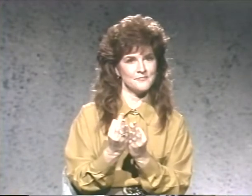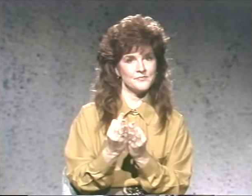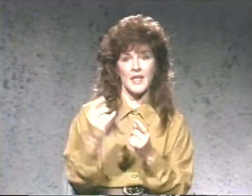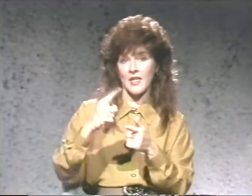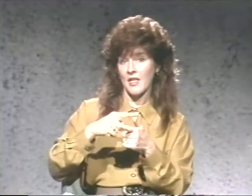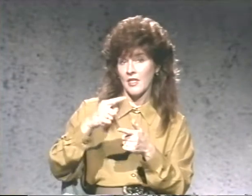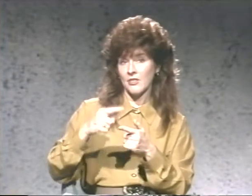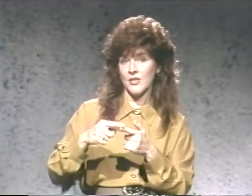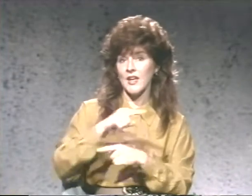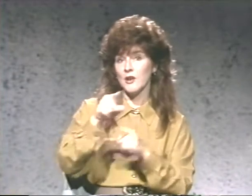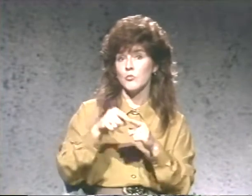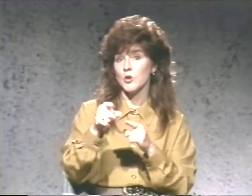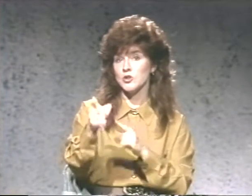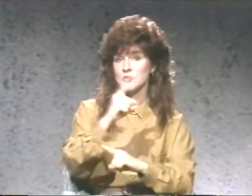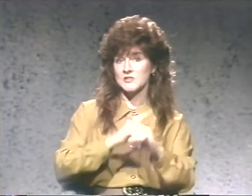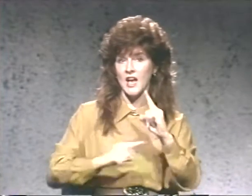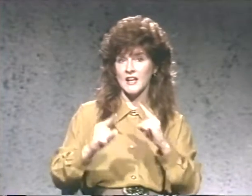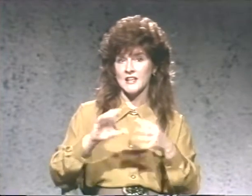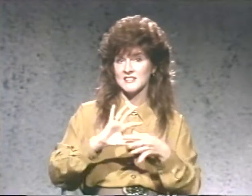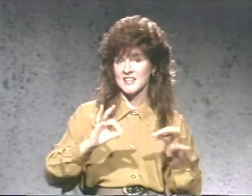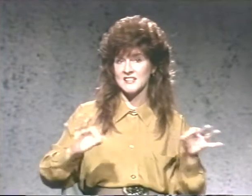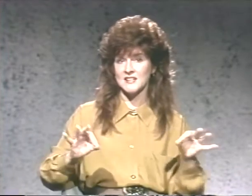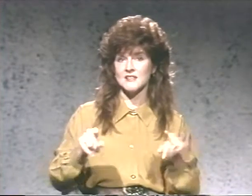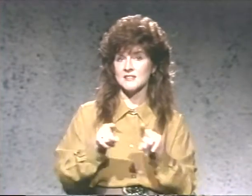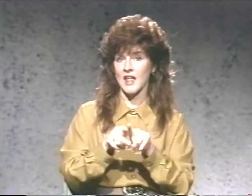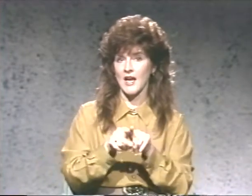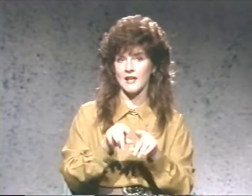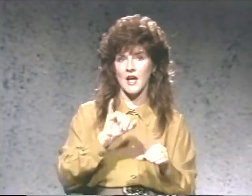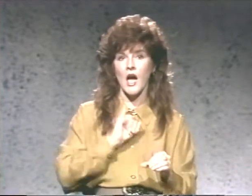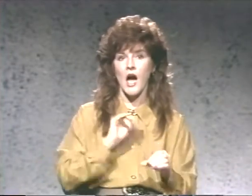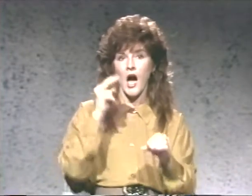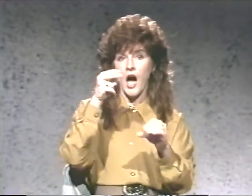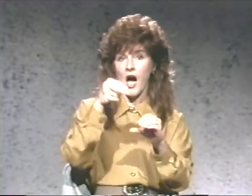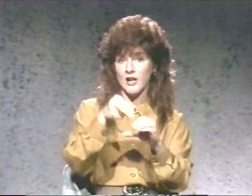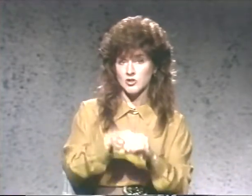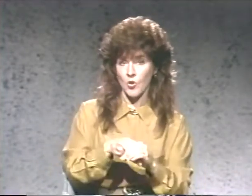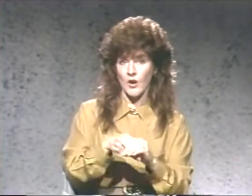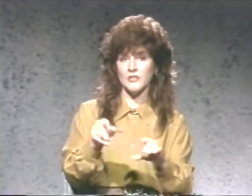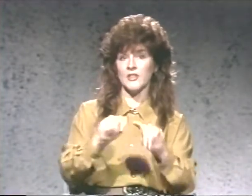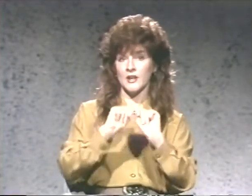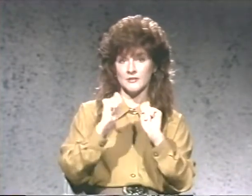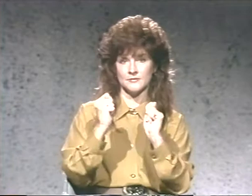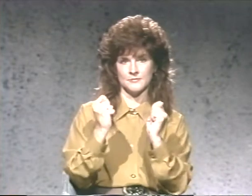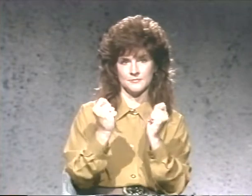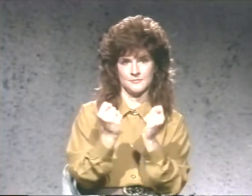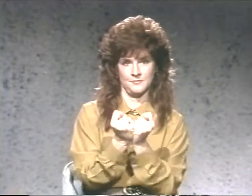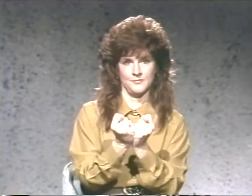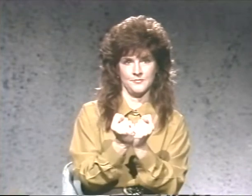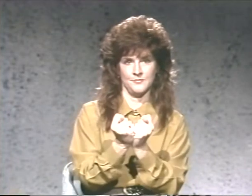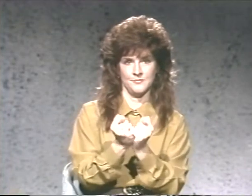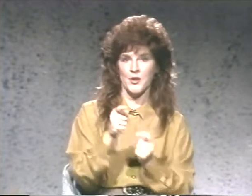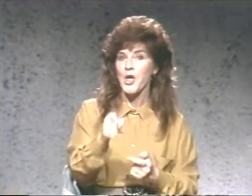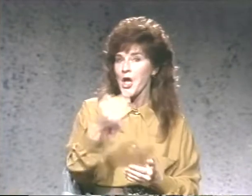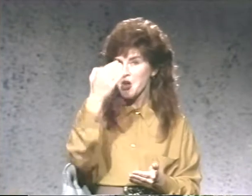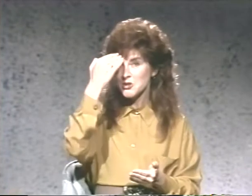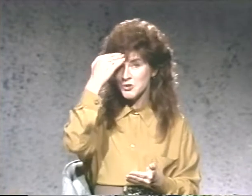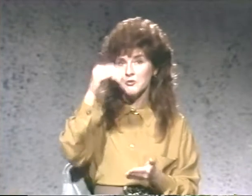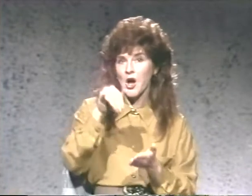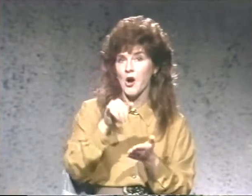Then when you sign a sentence like, I joined the, you know